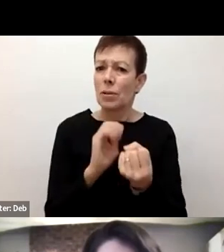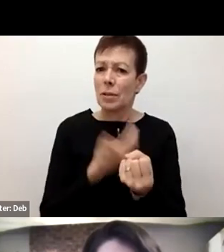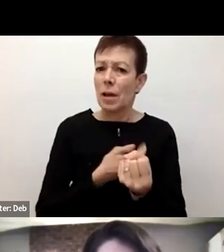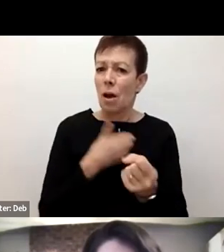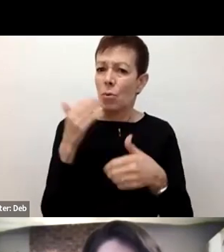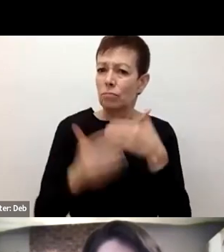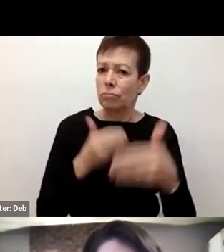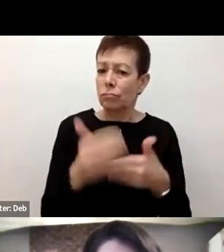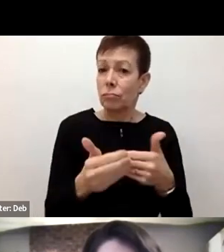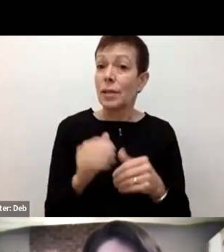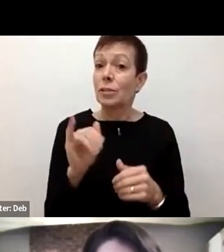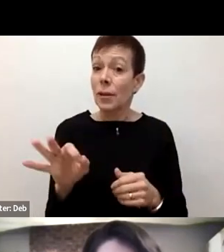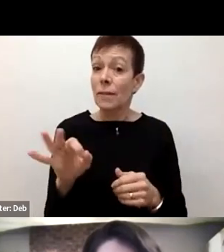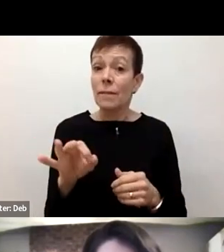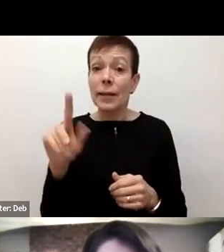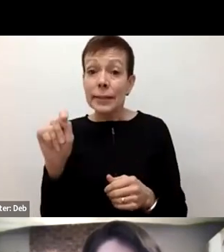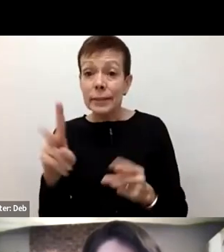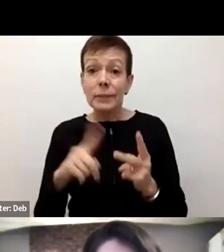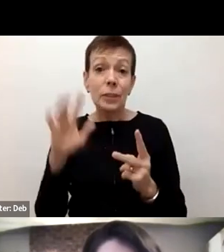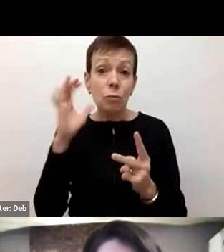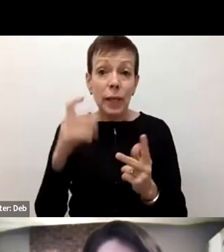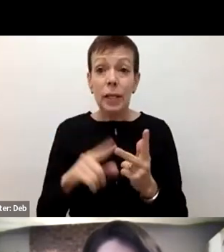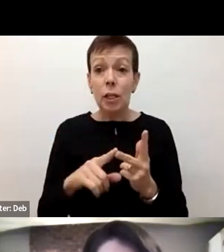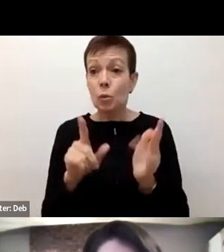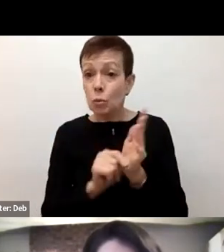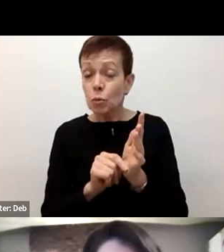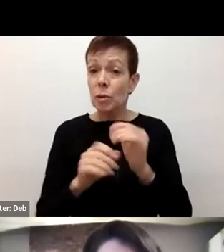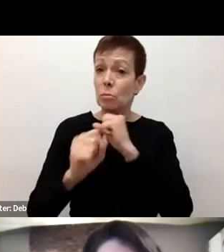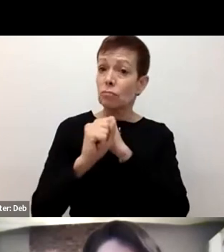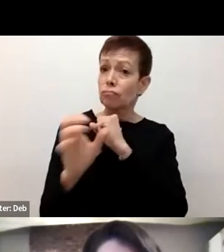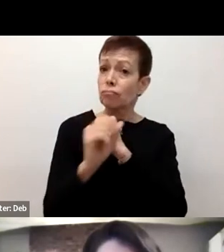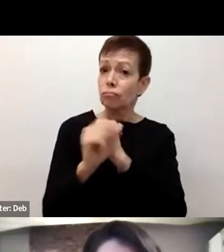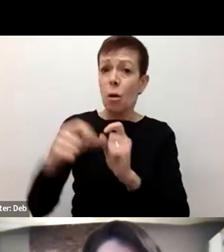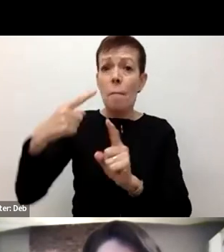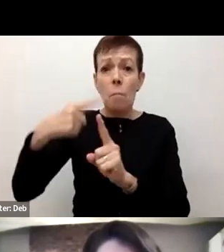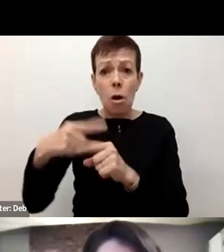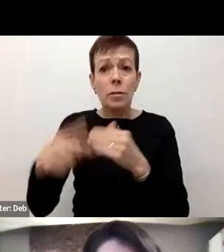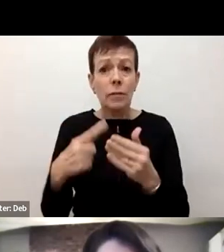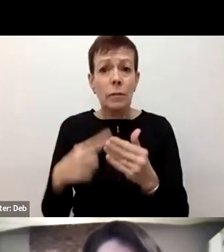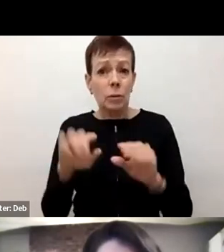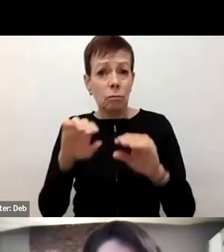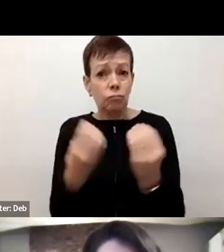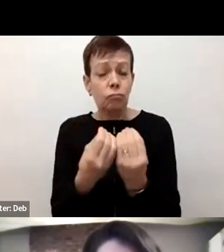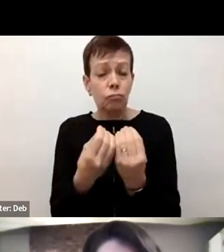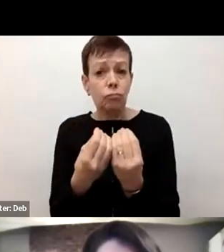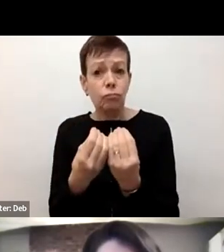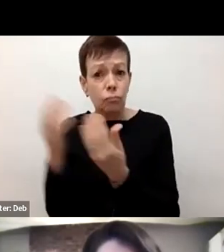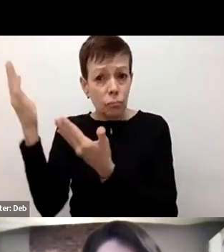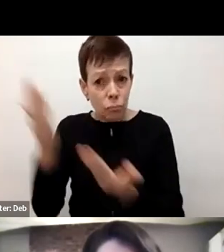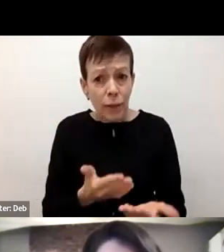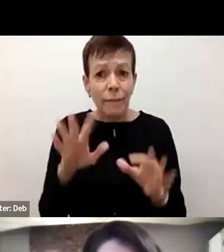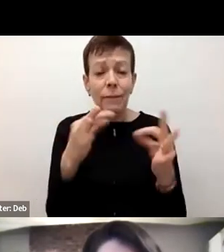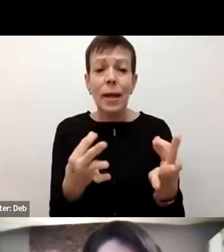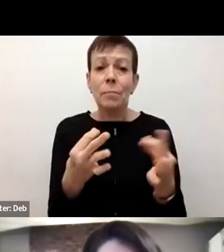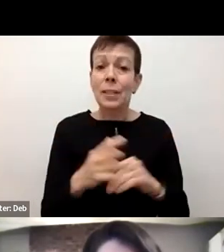to present that in a very favorable light, as they are, well, then we can also raise these other concerns, you can raise the immigration detention concern and